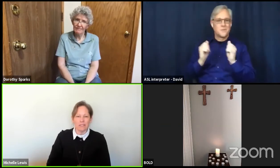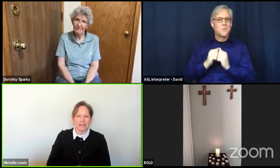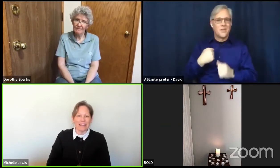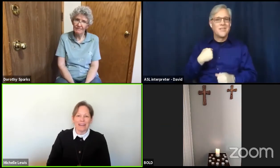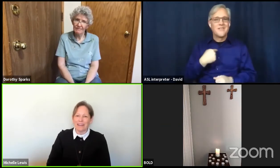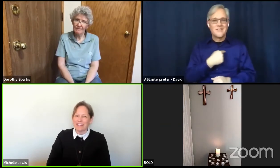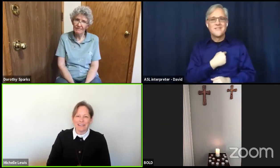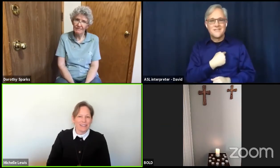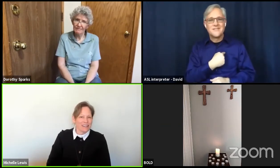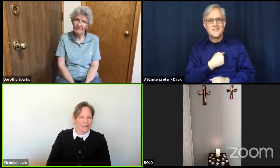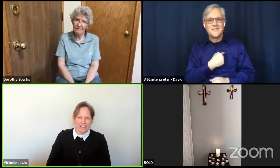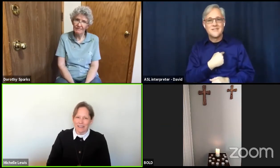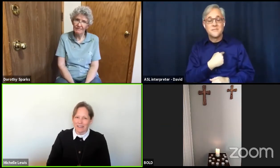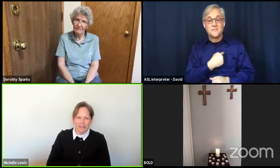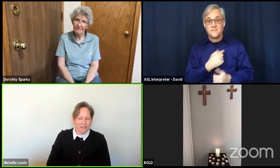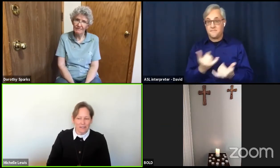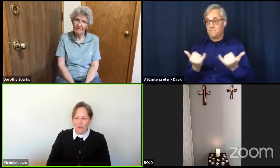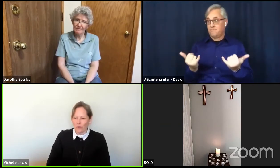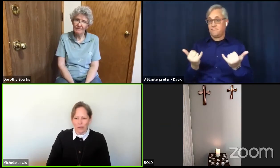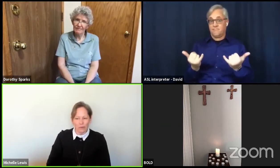nothing is going right.